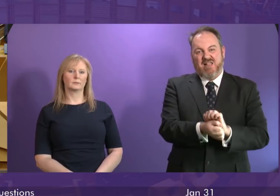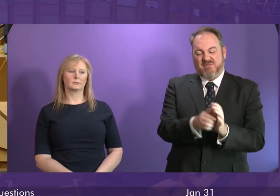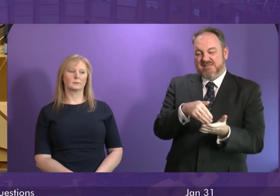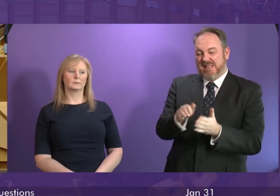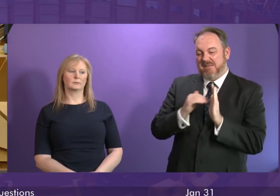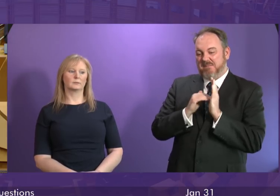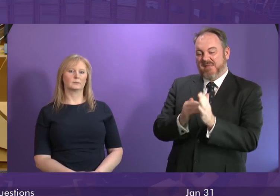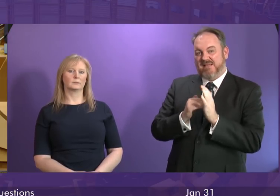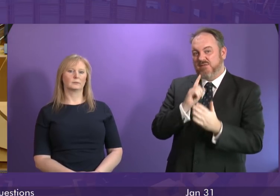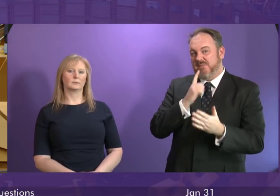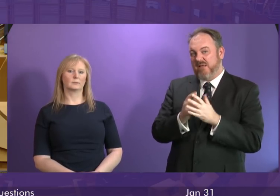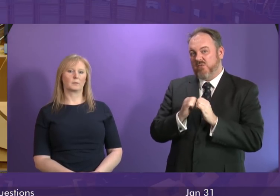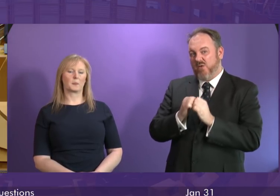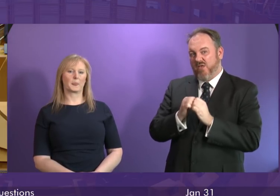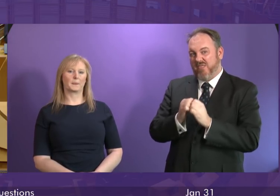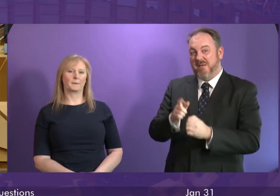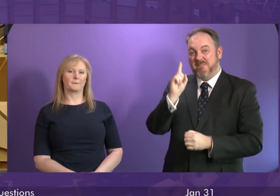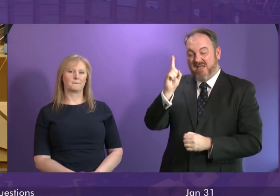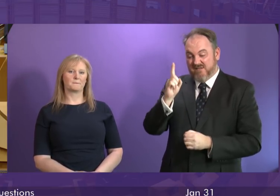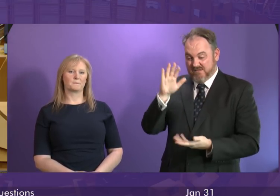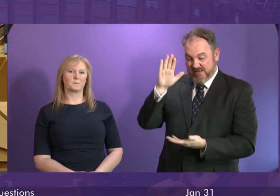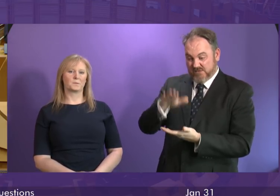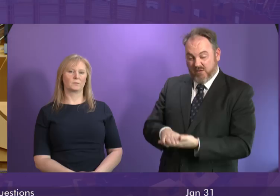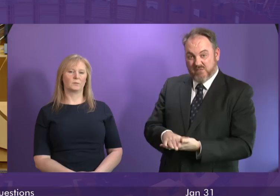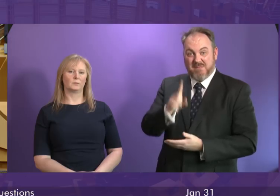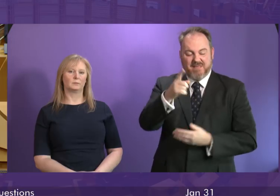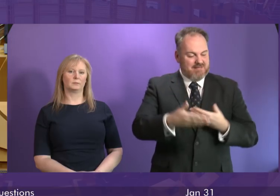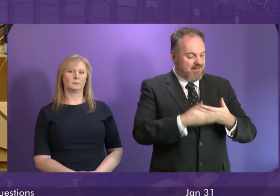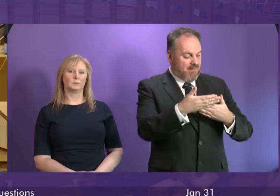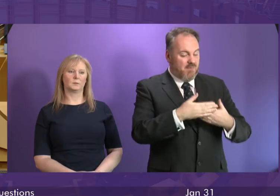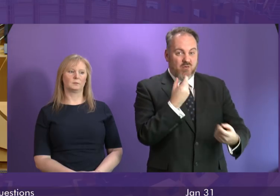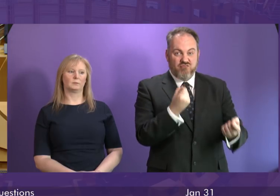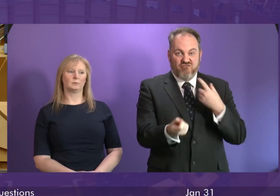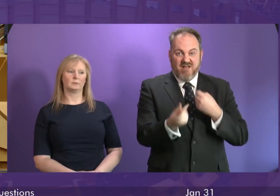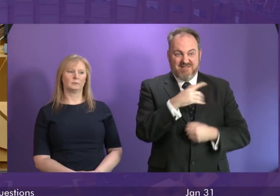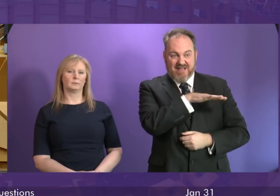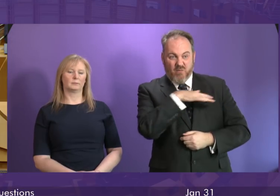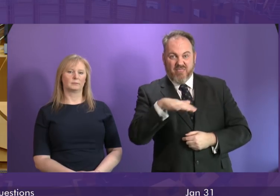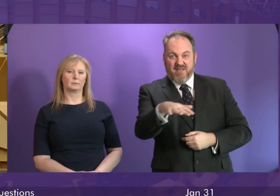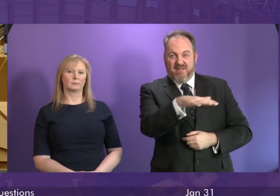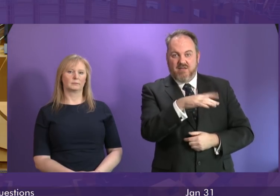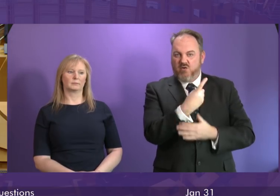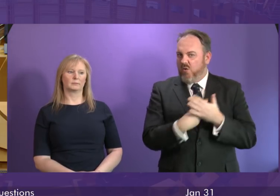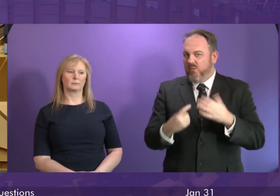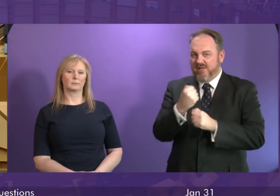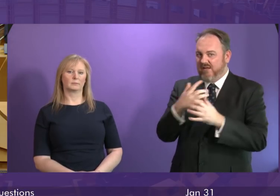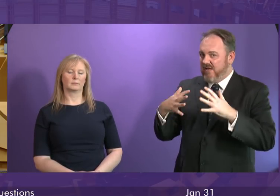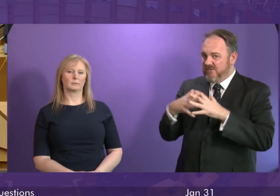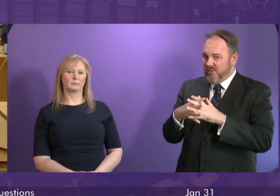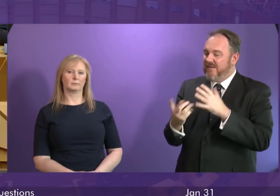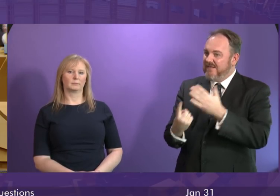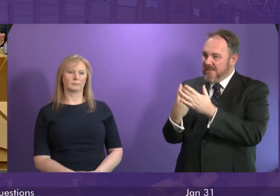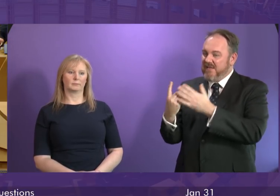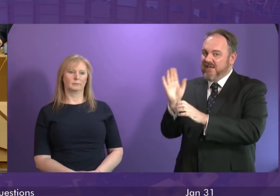but it hasn't dented the supply of course the problem is not confined to Glasgow it's in other cities in Scotland